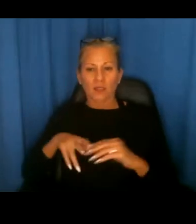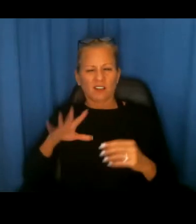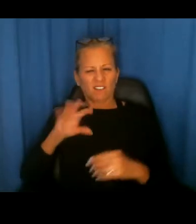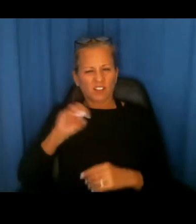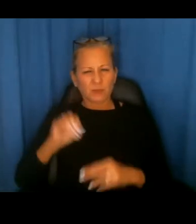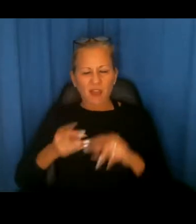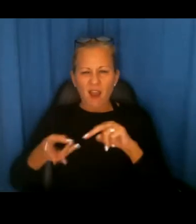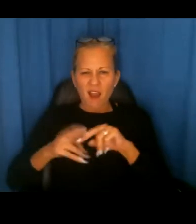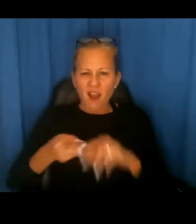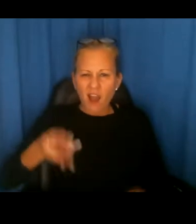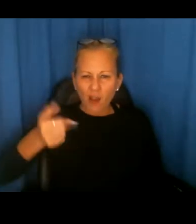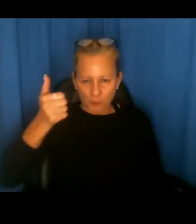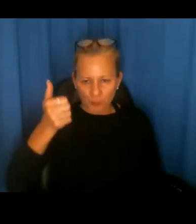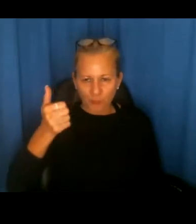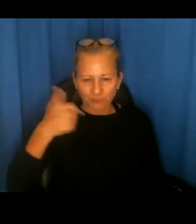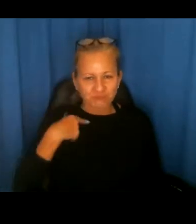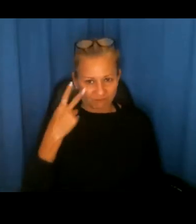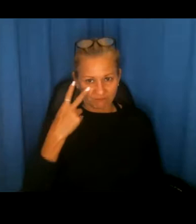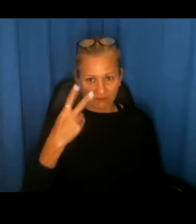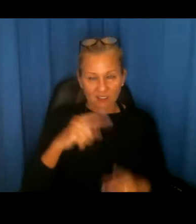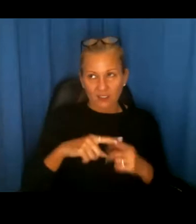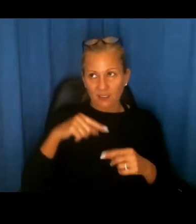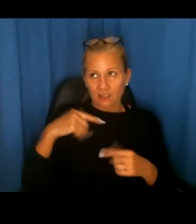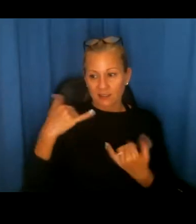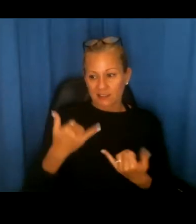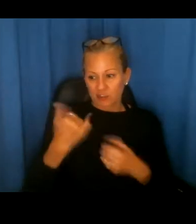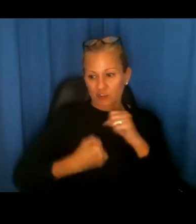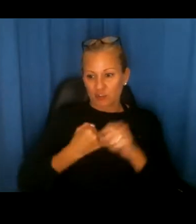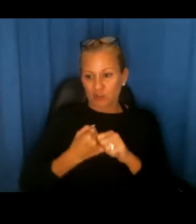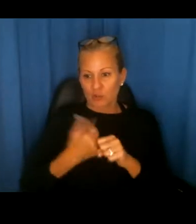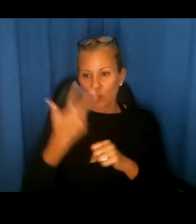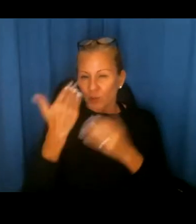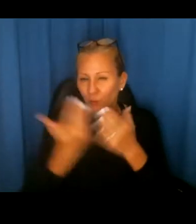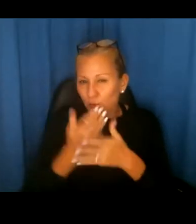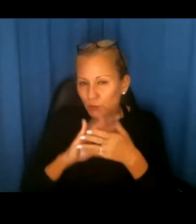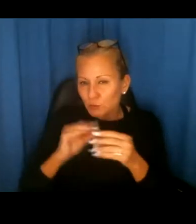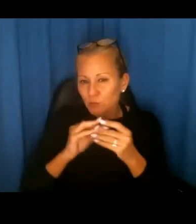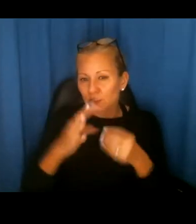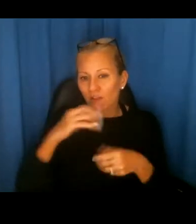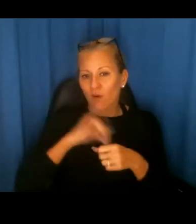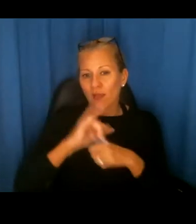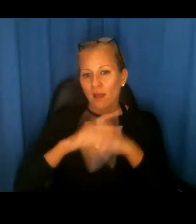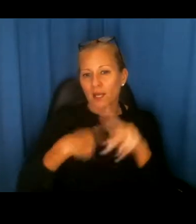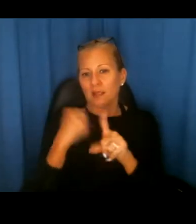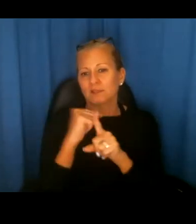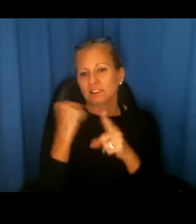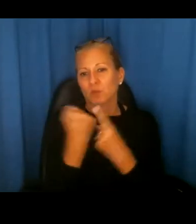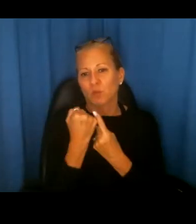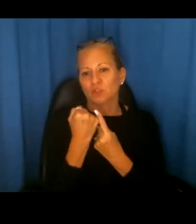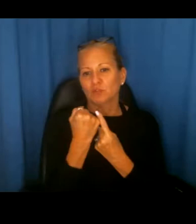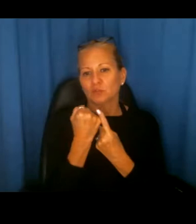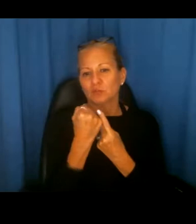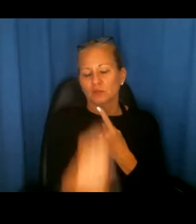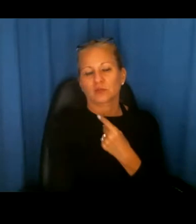higher. I've seen in this past year, three news stories involving this kind of situation. Uh,